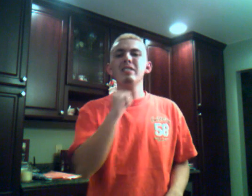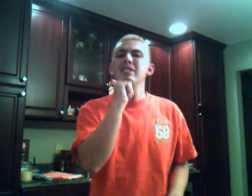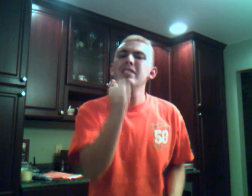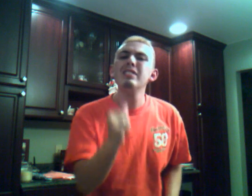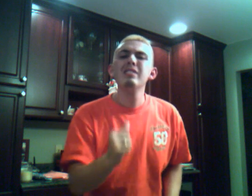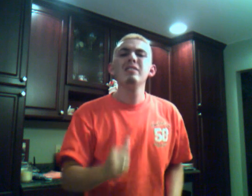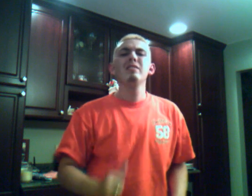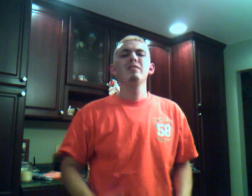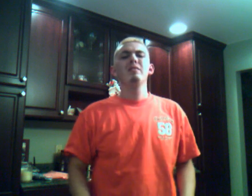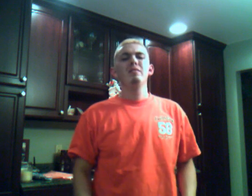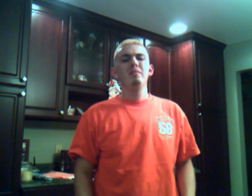leave